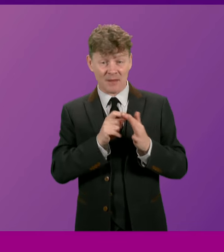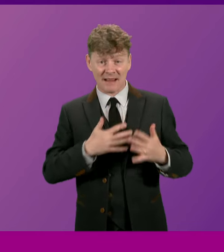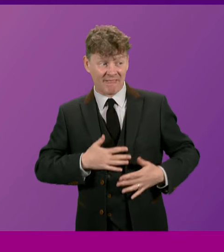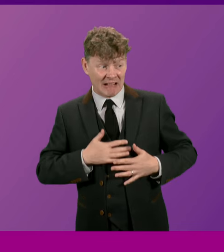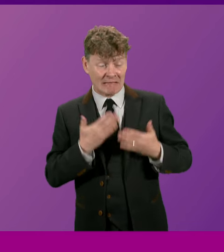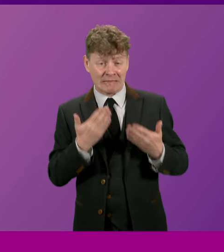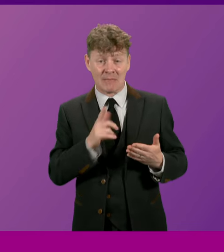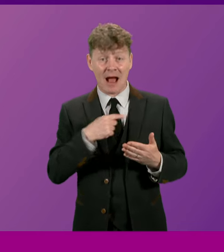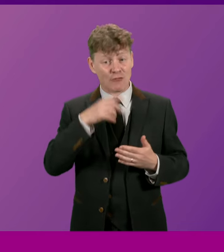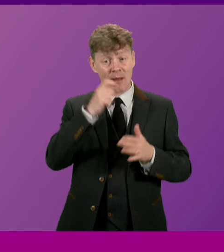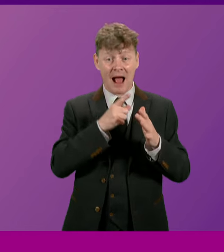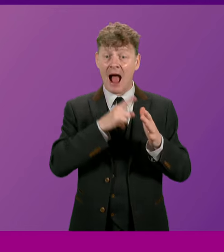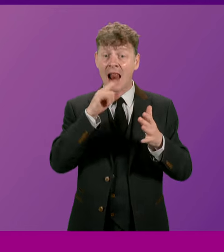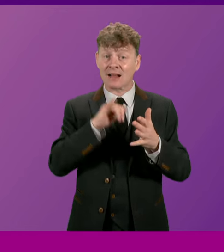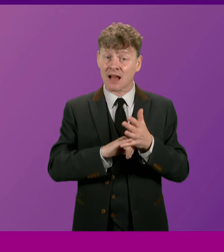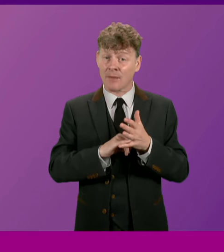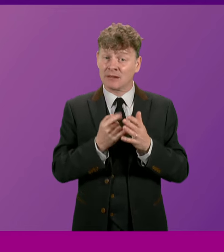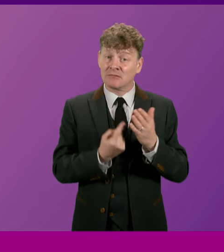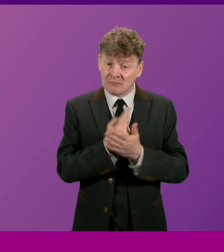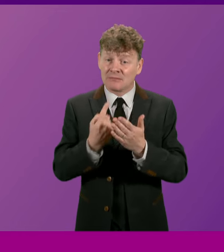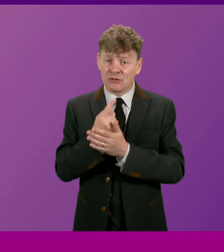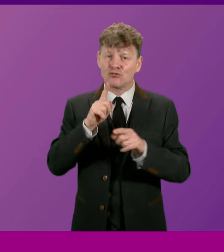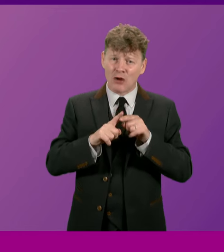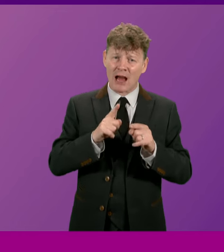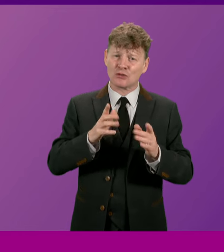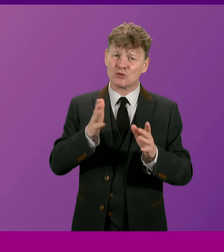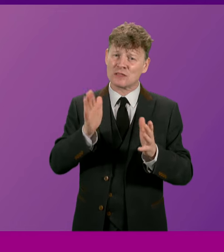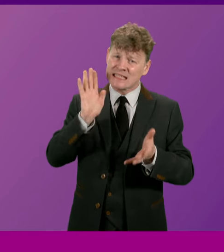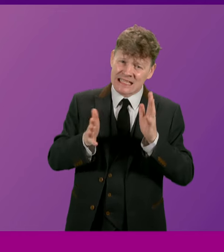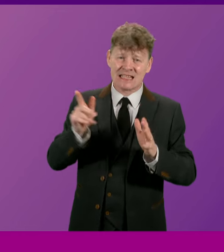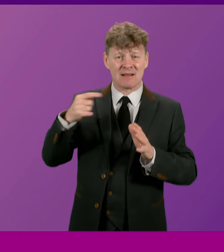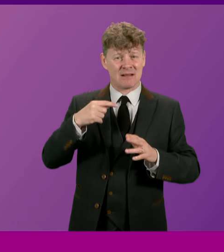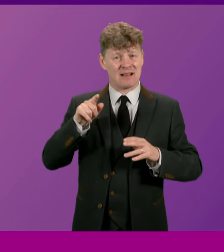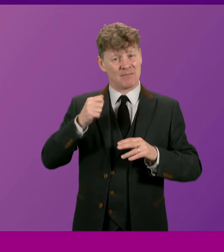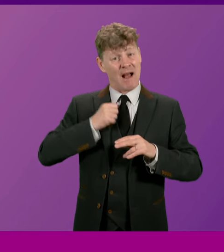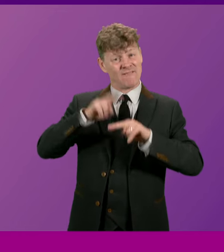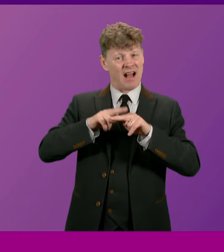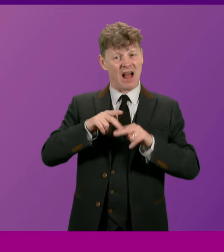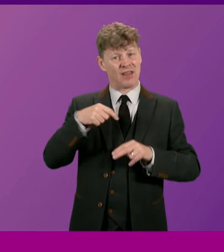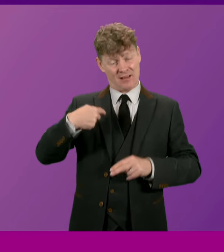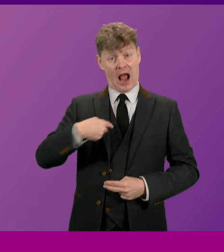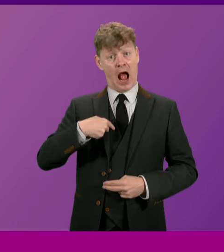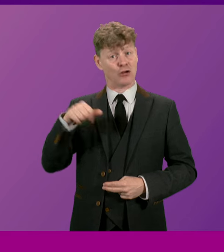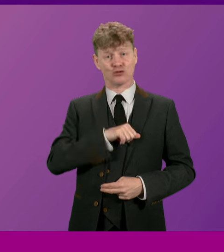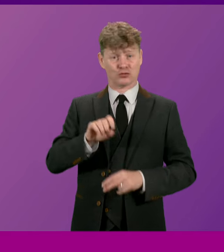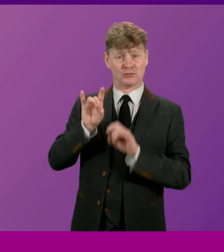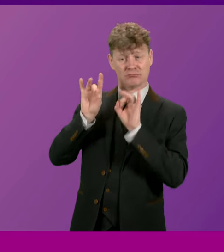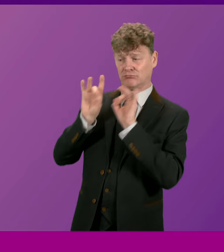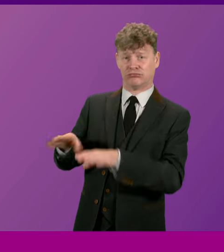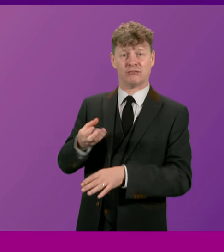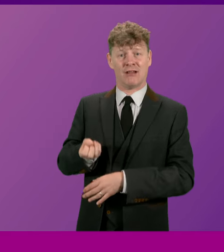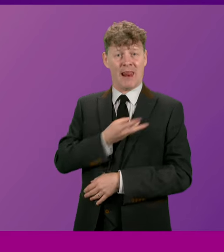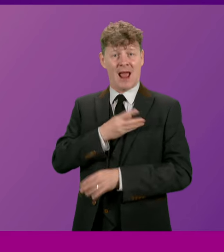I recall Alex on several occasions trying to convince my father that I should ditch the Labour Party and join the SNP instead.